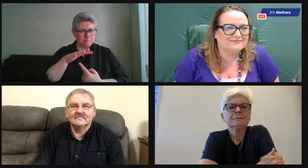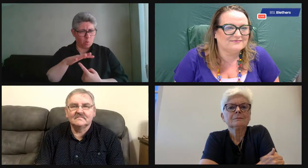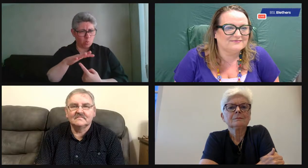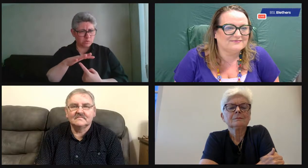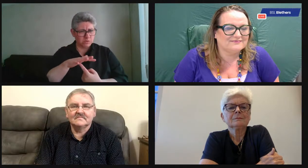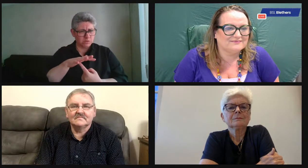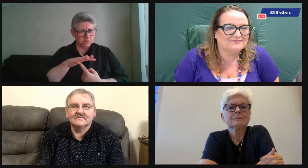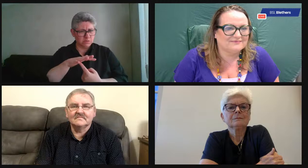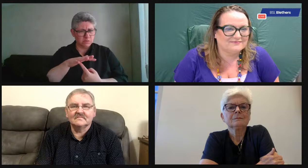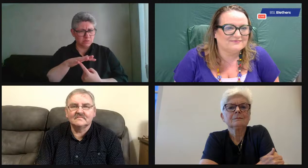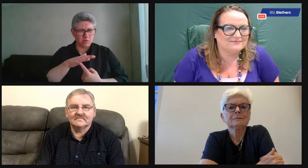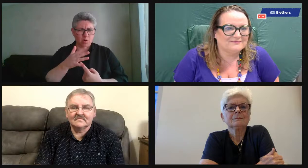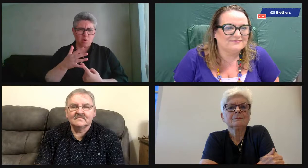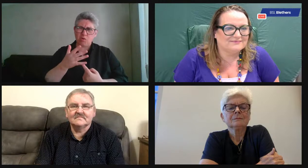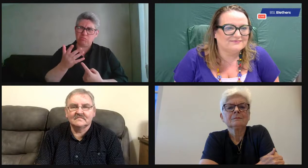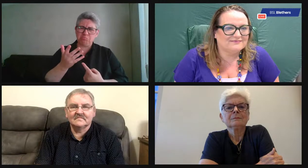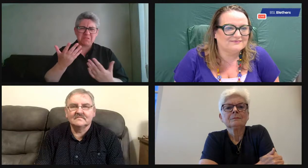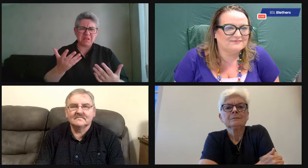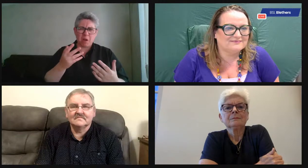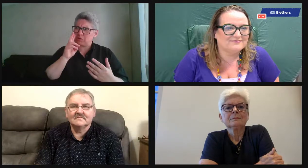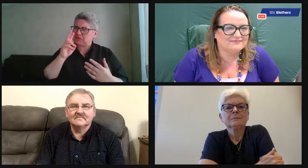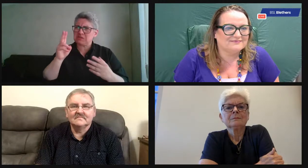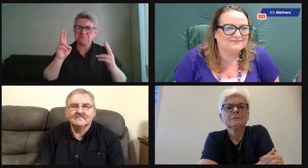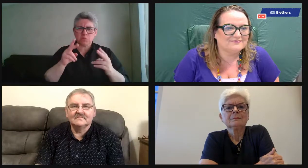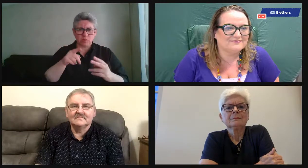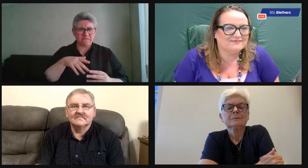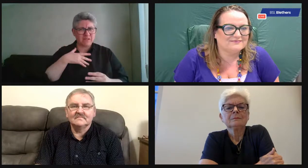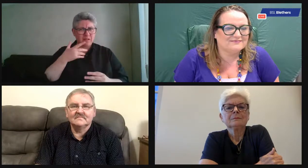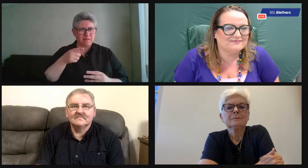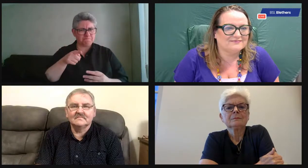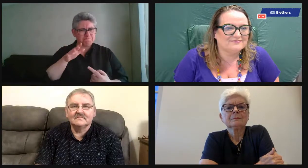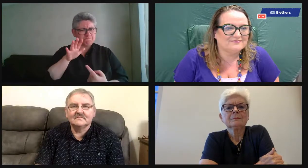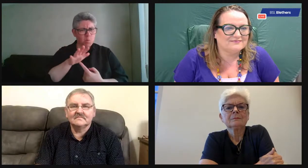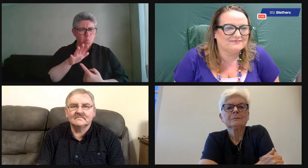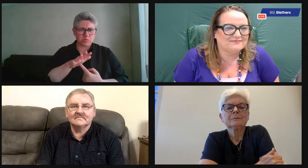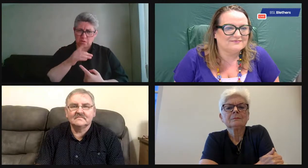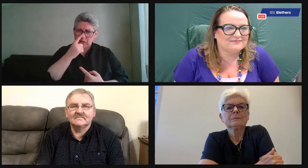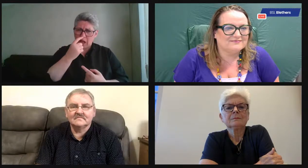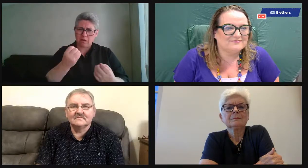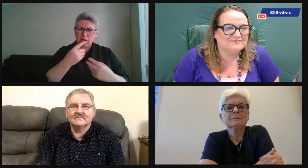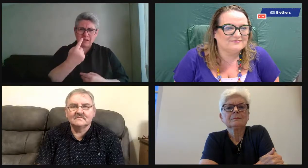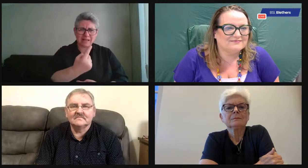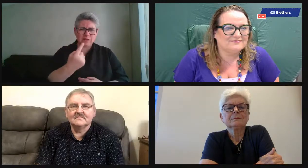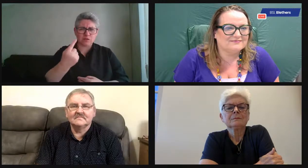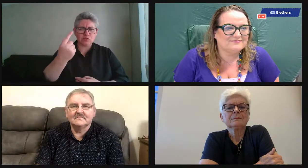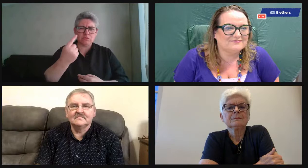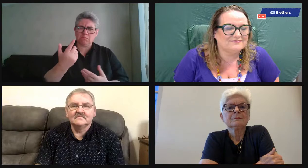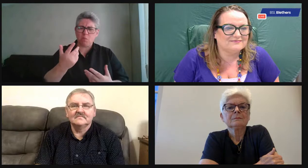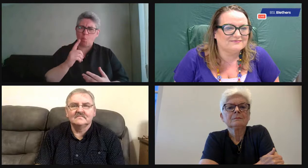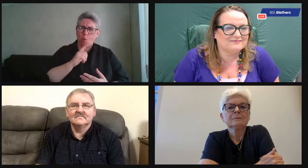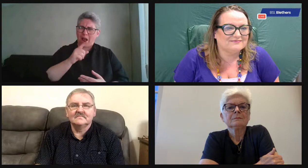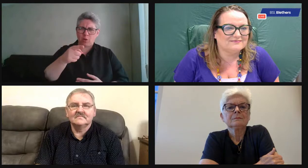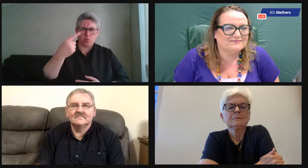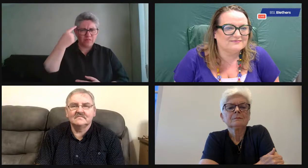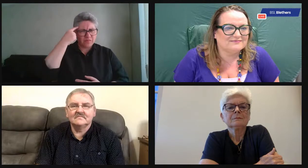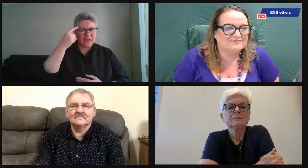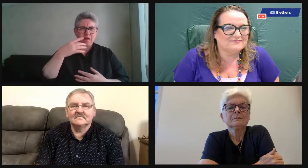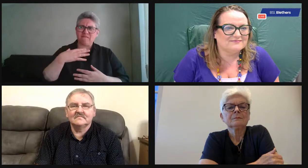to ask you all whether you feel that volunteering is important because we're seeing this drop in people being involved in volunteering. So